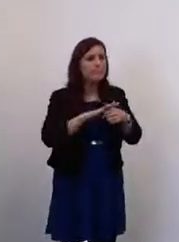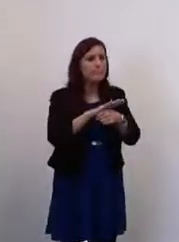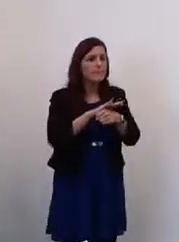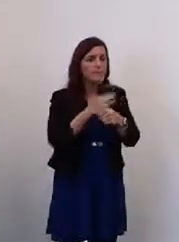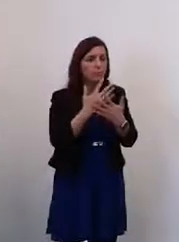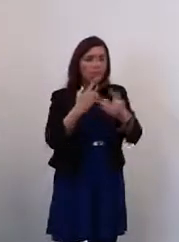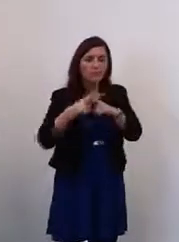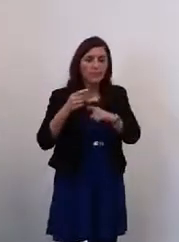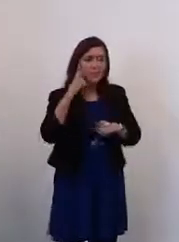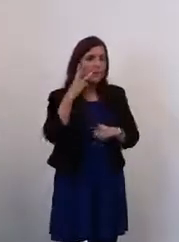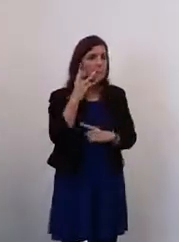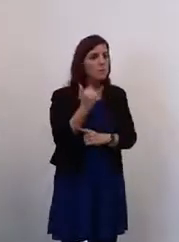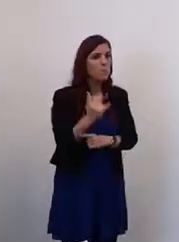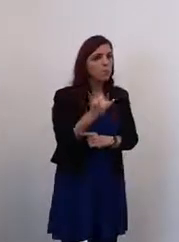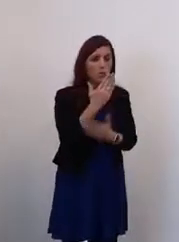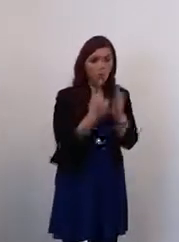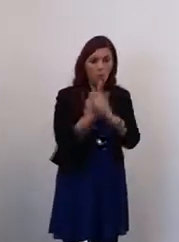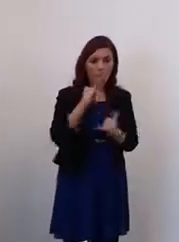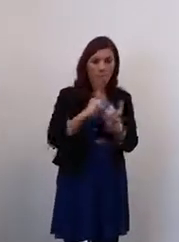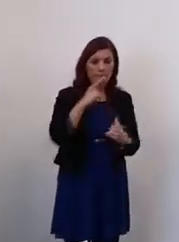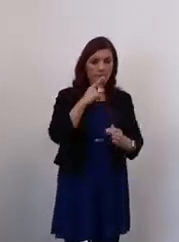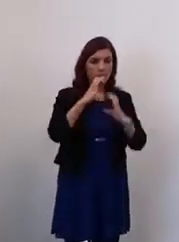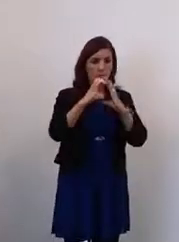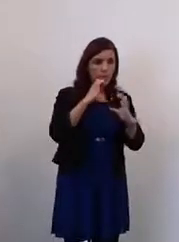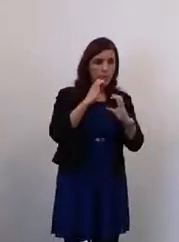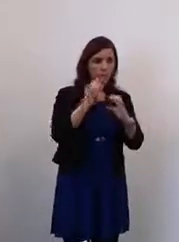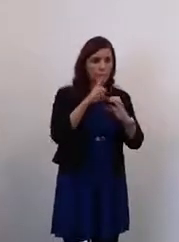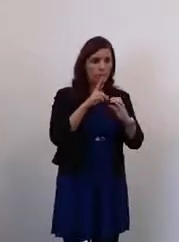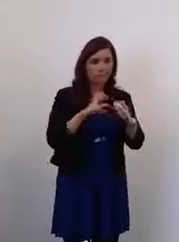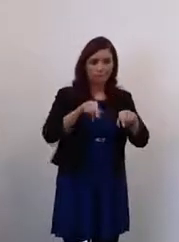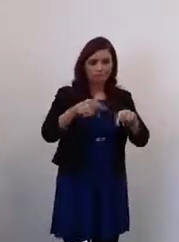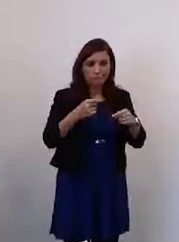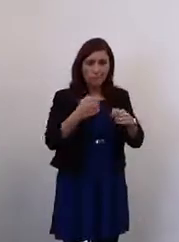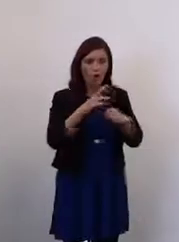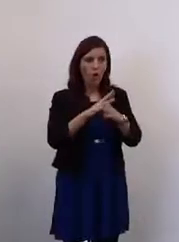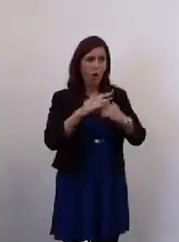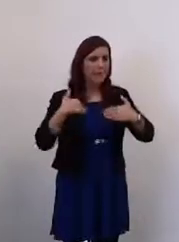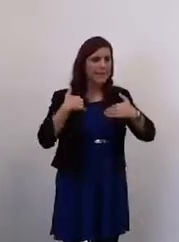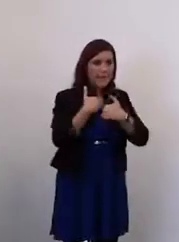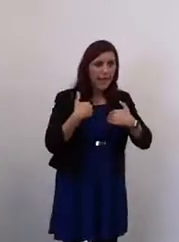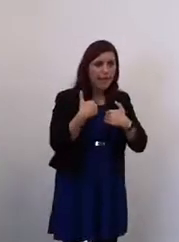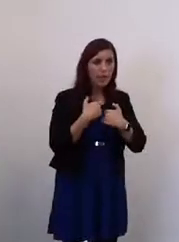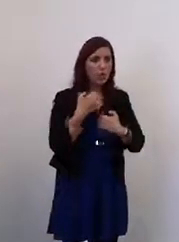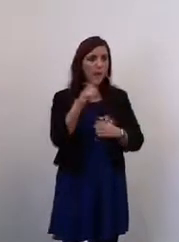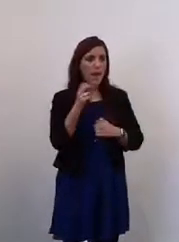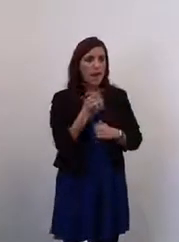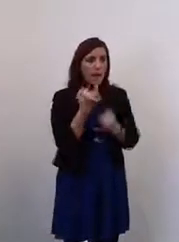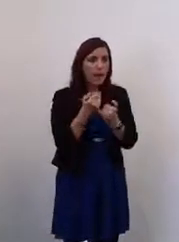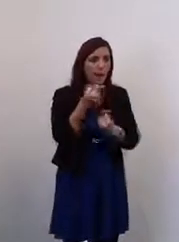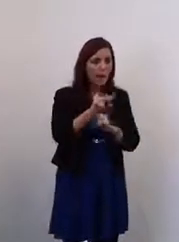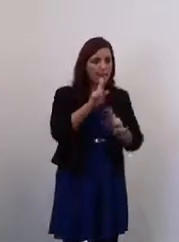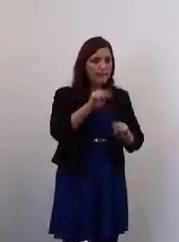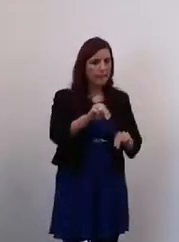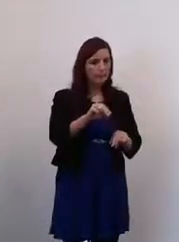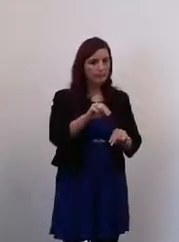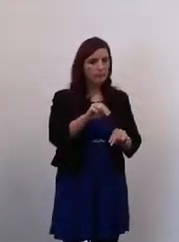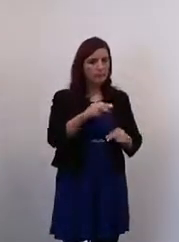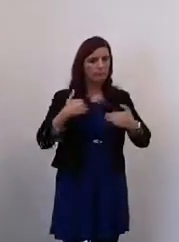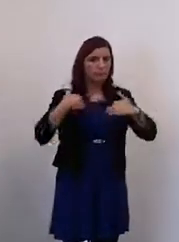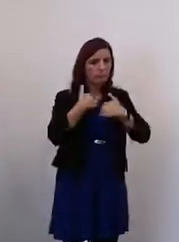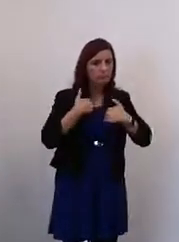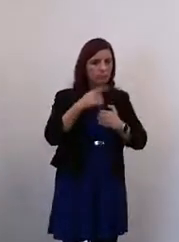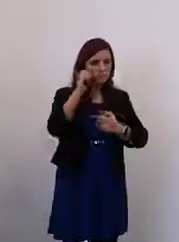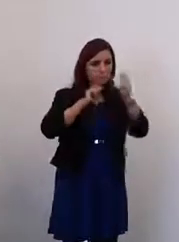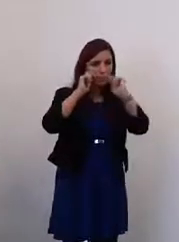reasons, somebody with a communication difficulty or anxiety can really get concerned about how they want to get the